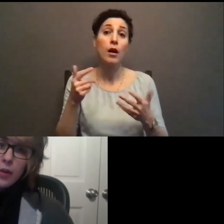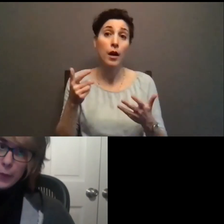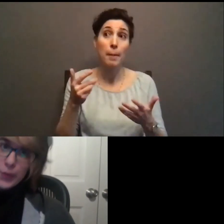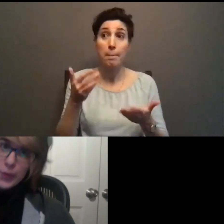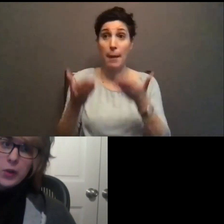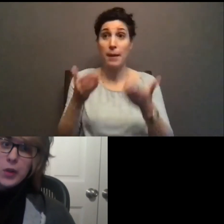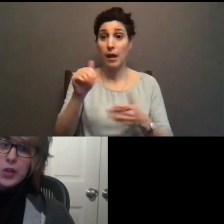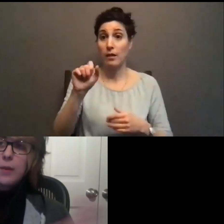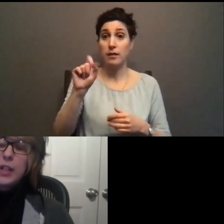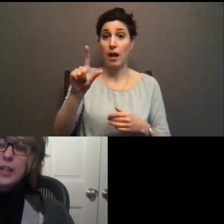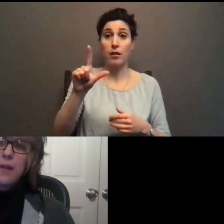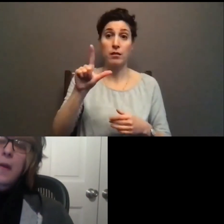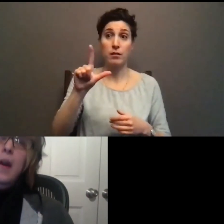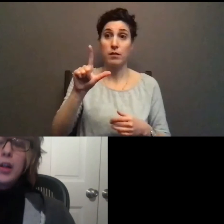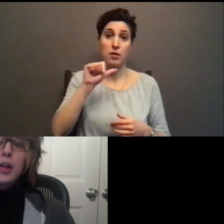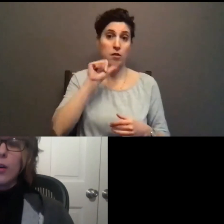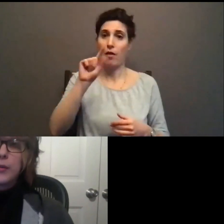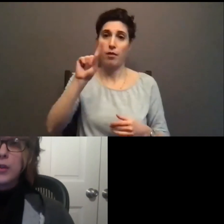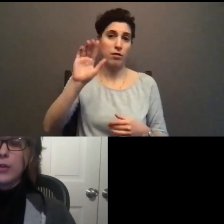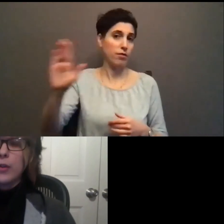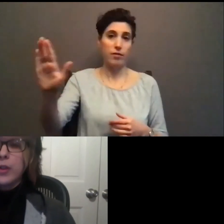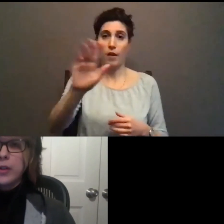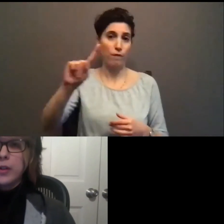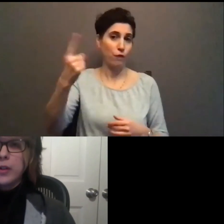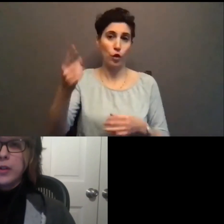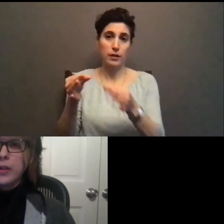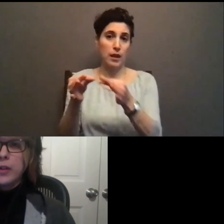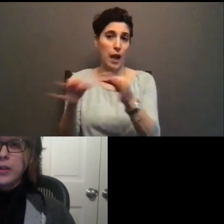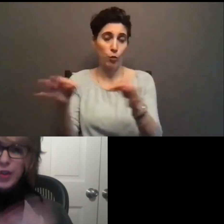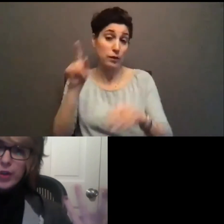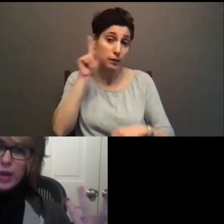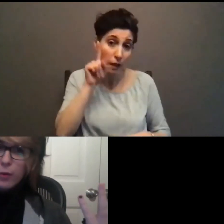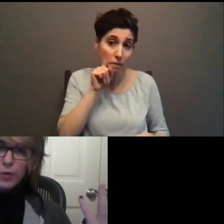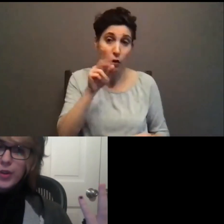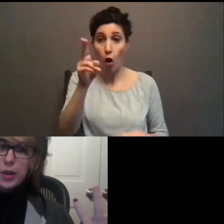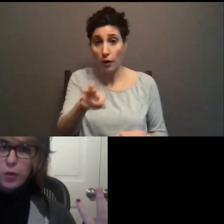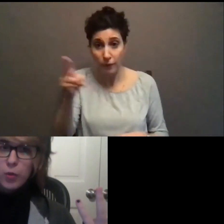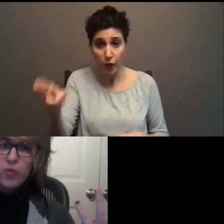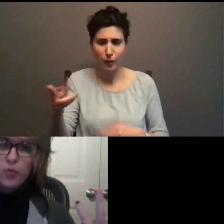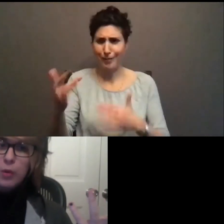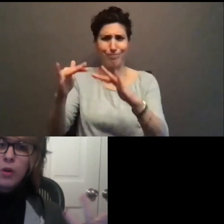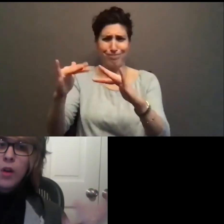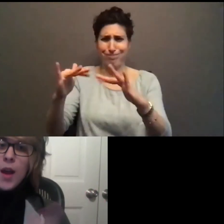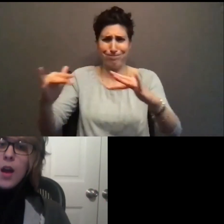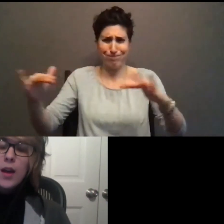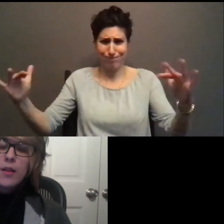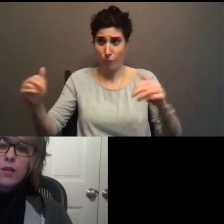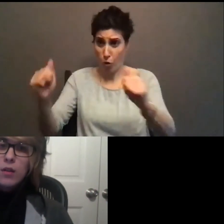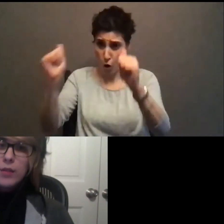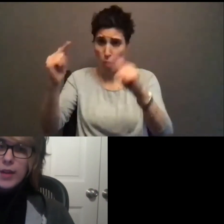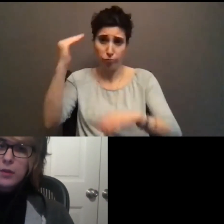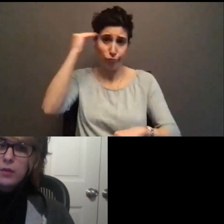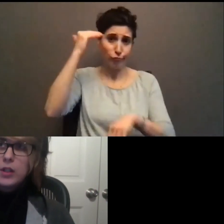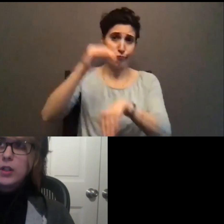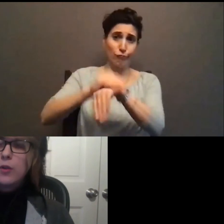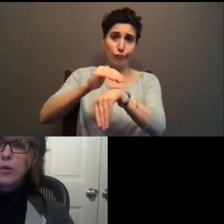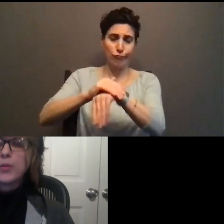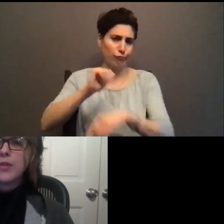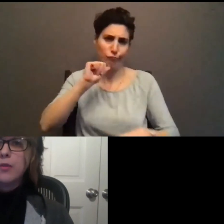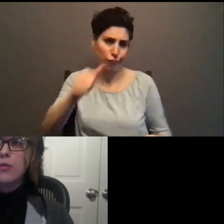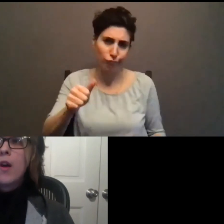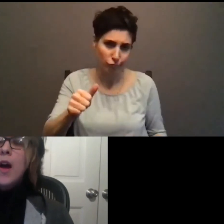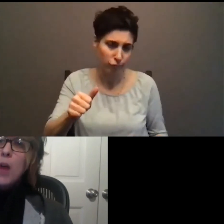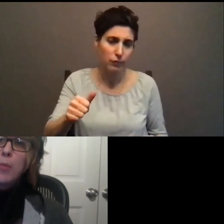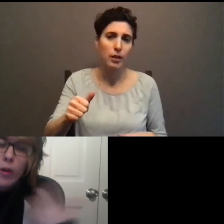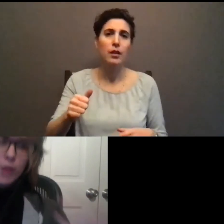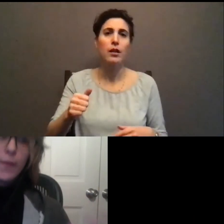isn't their first language. mean, deaf and hard of hearing folks are just as diverse as any group of people. And there are definitely those